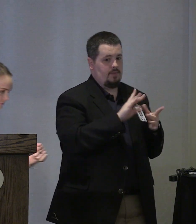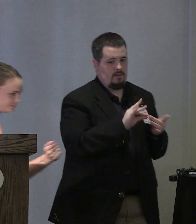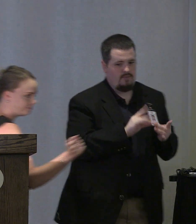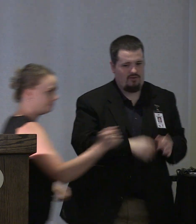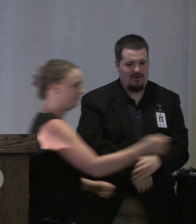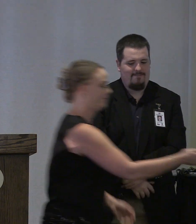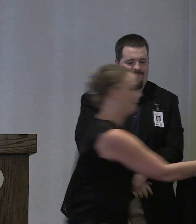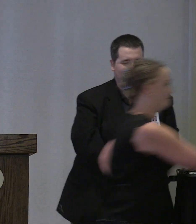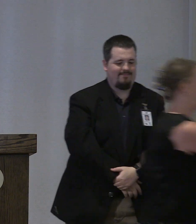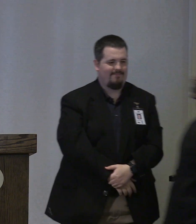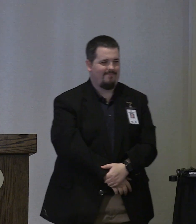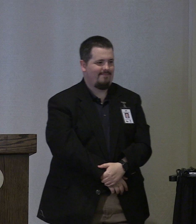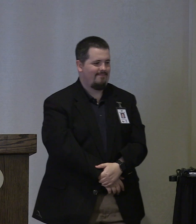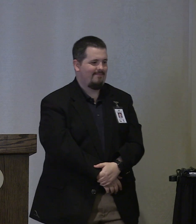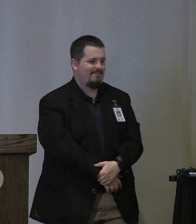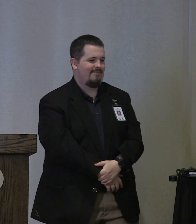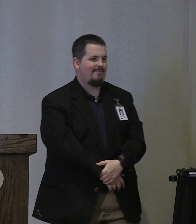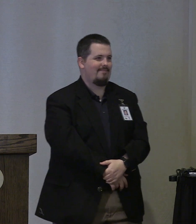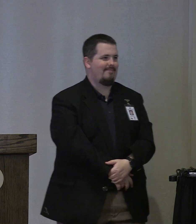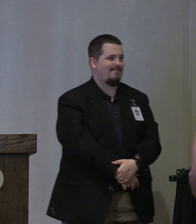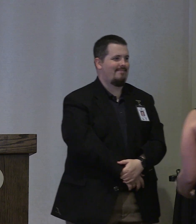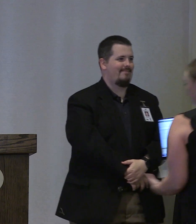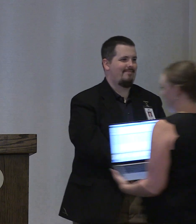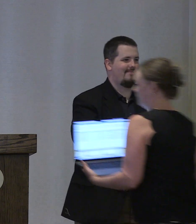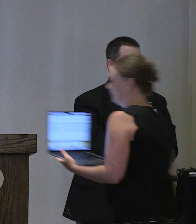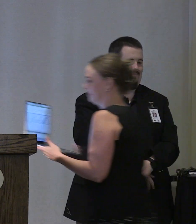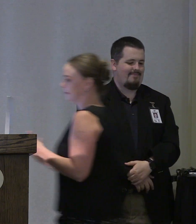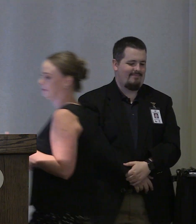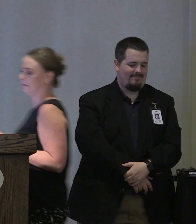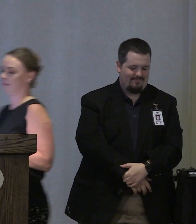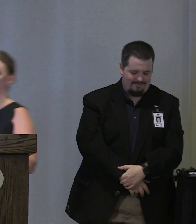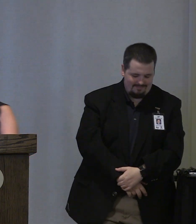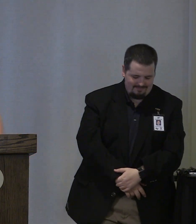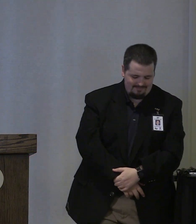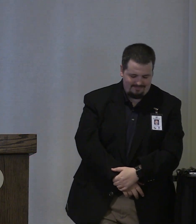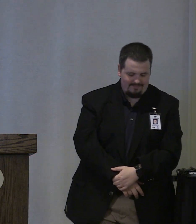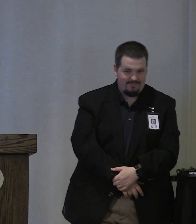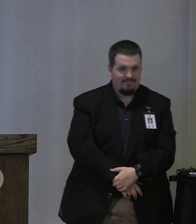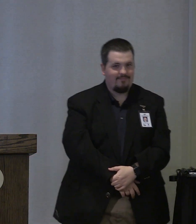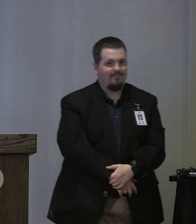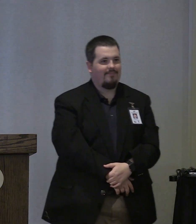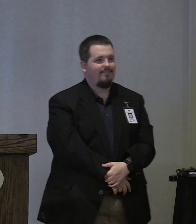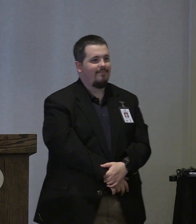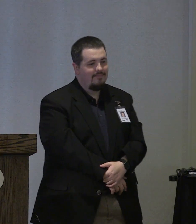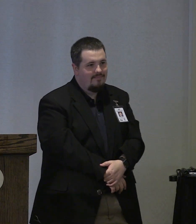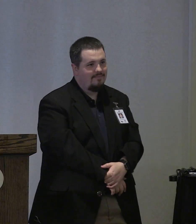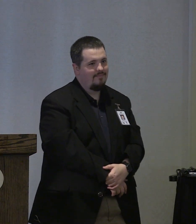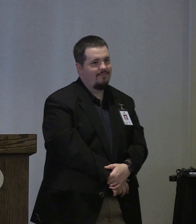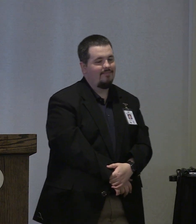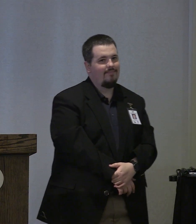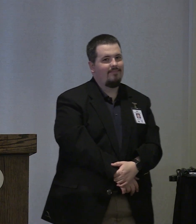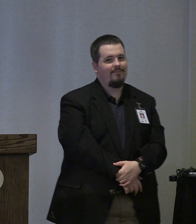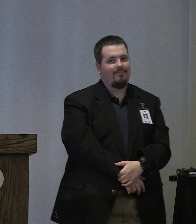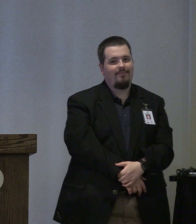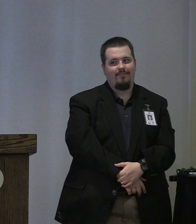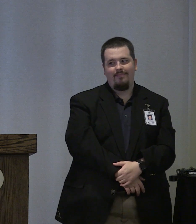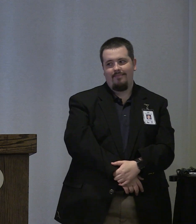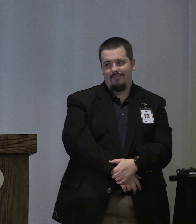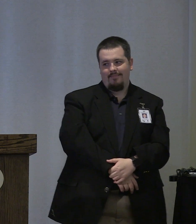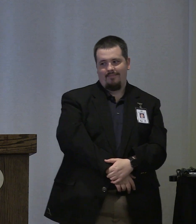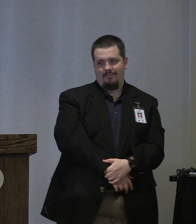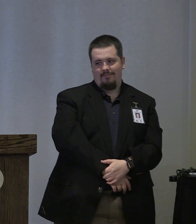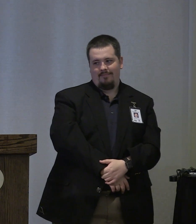and this